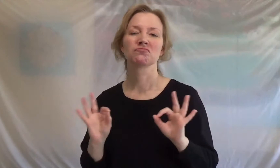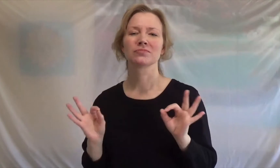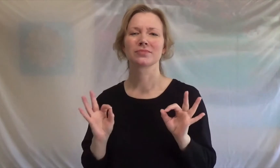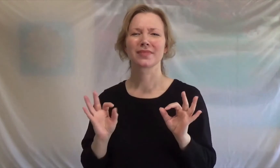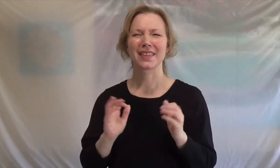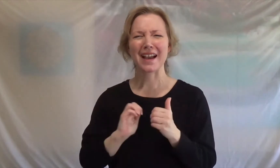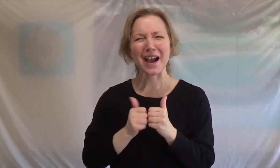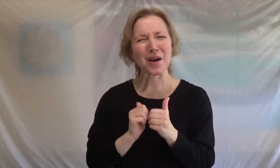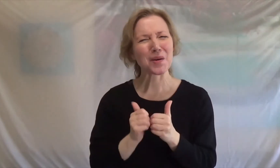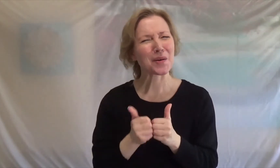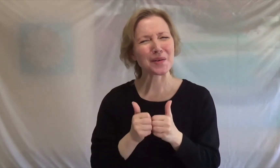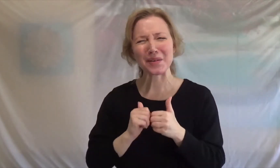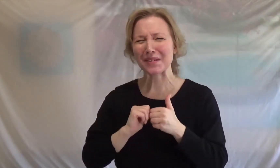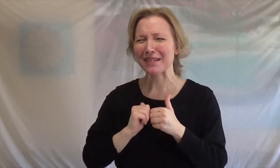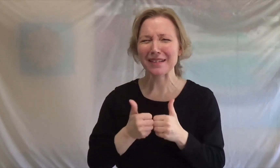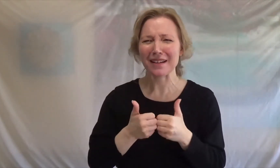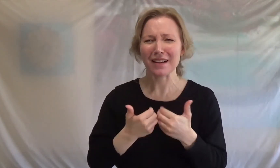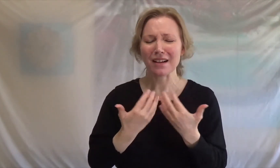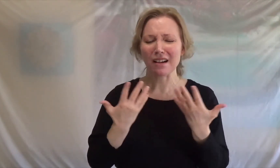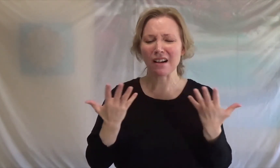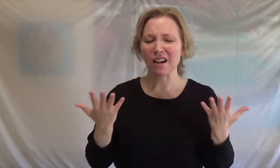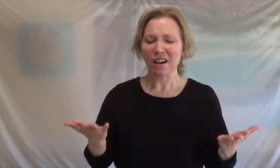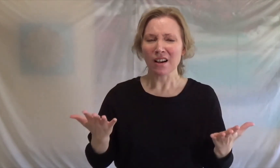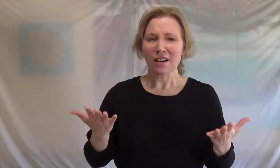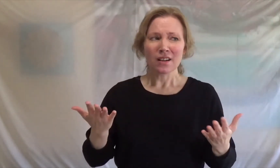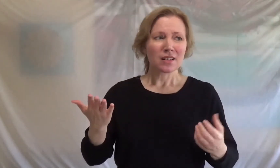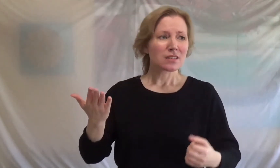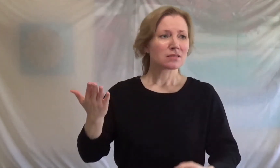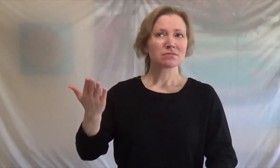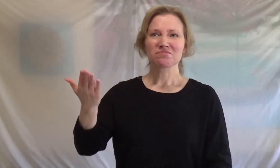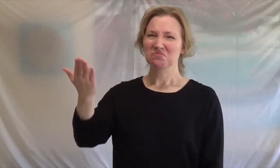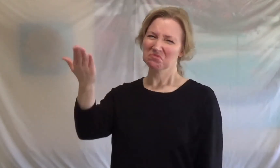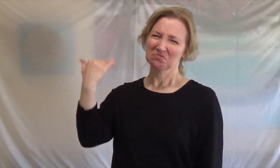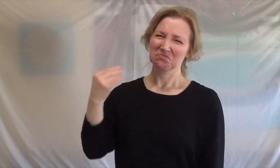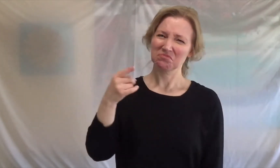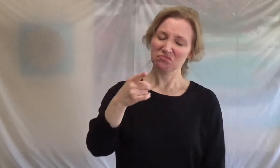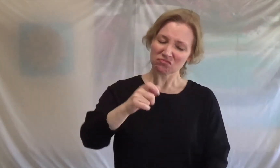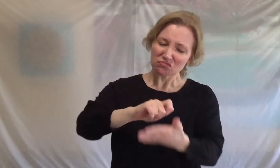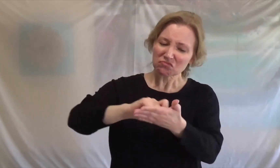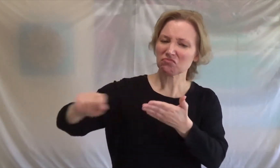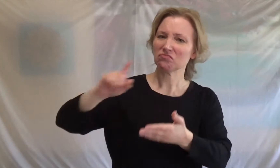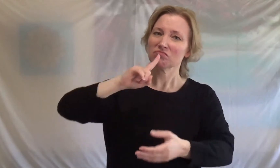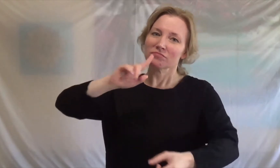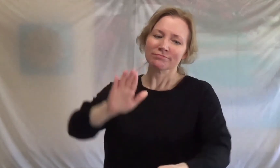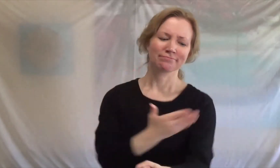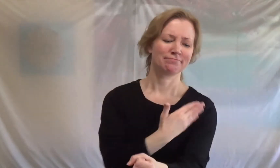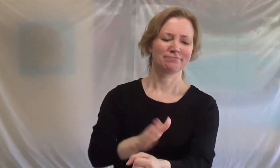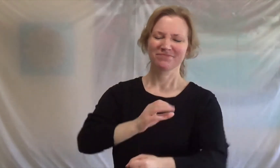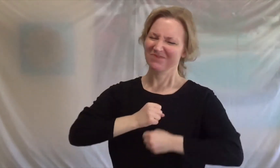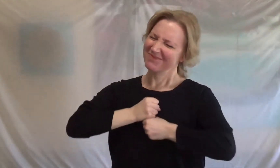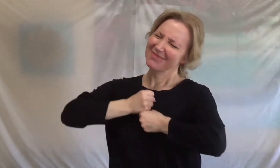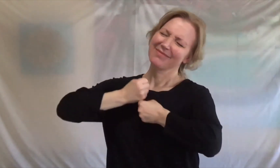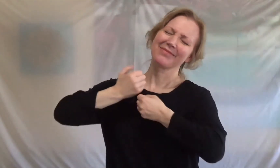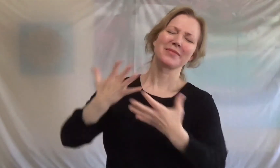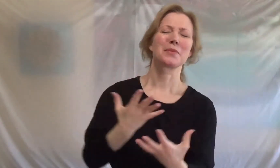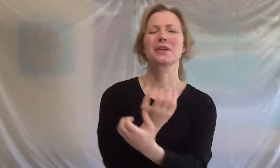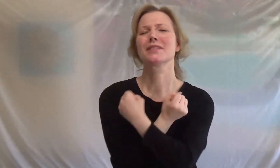now that I'm gone I guess you didn't mean what you wanted, that's all